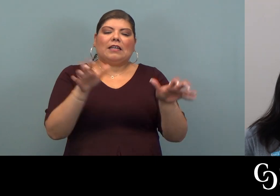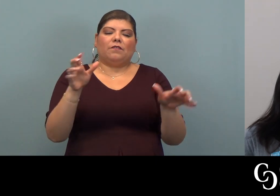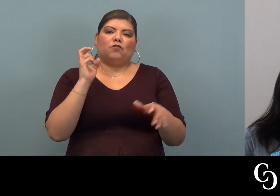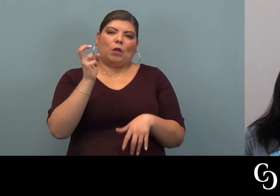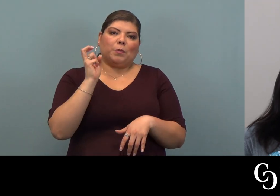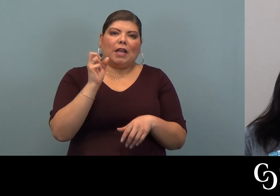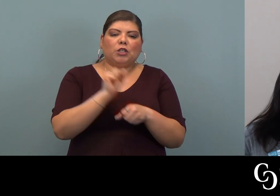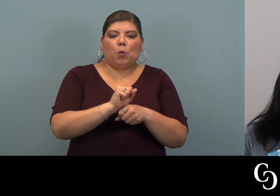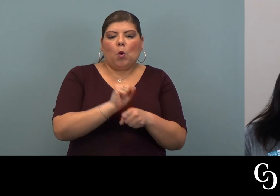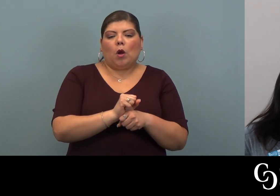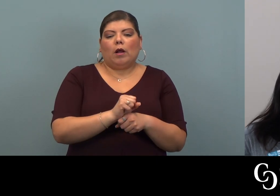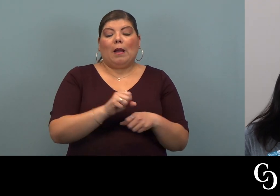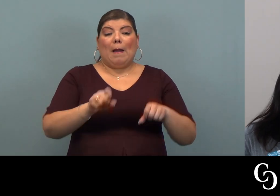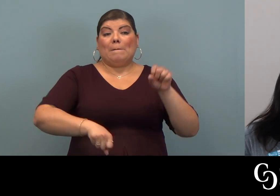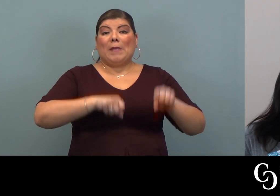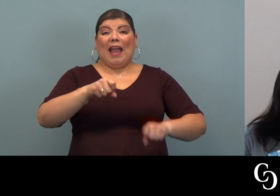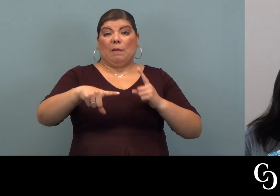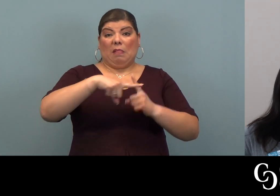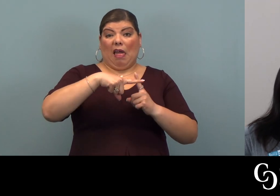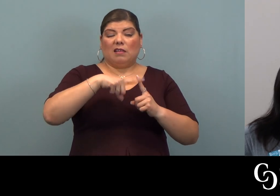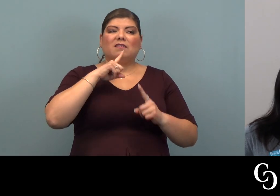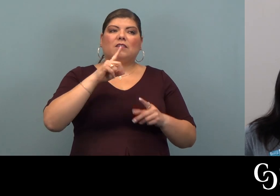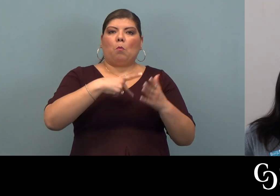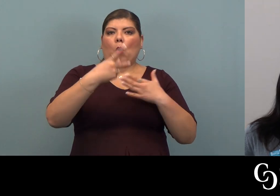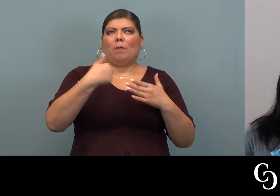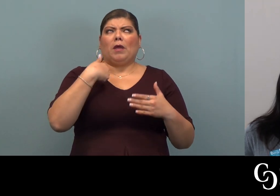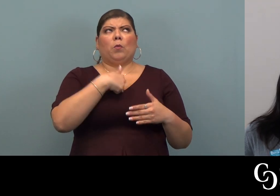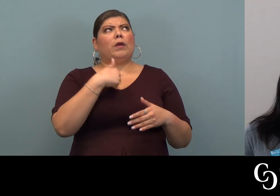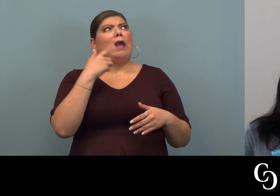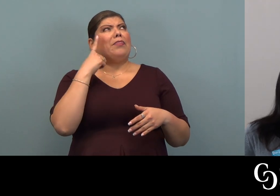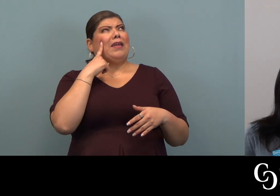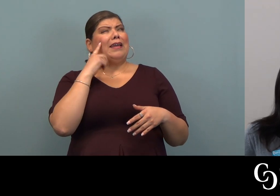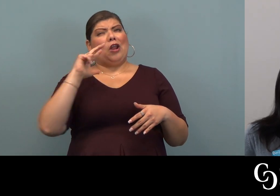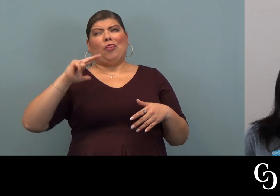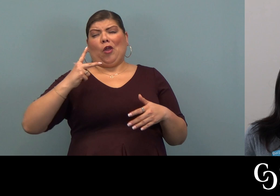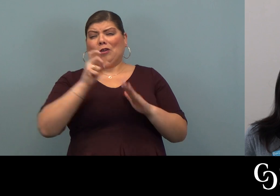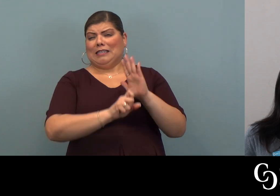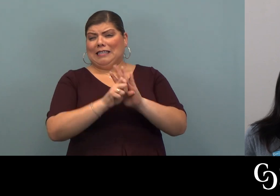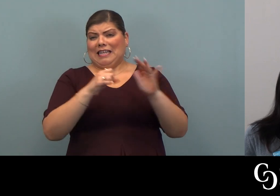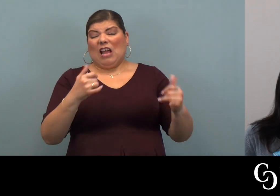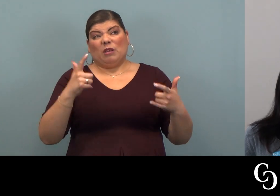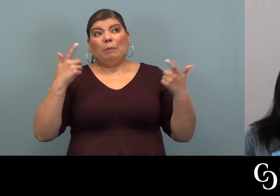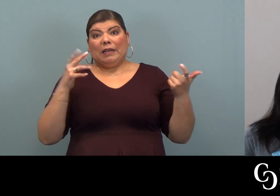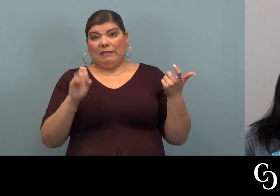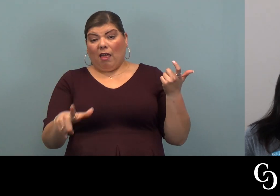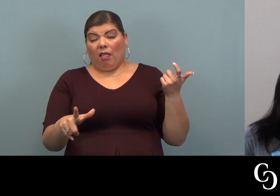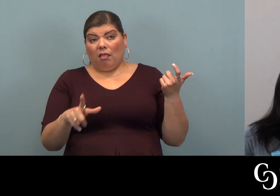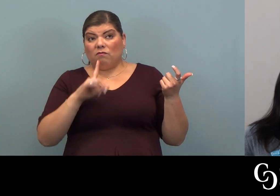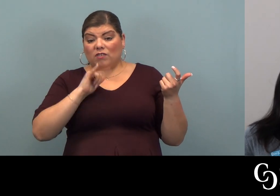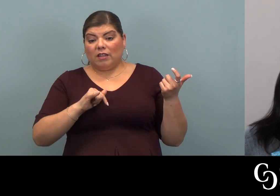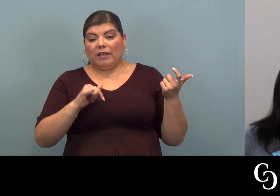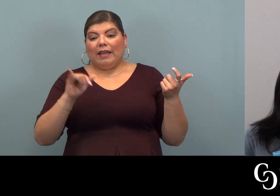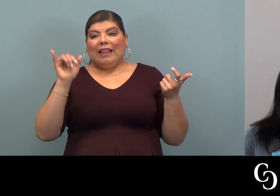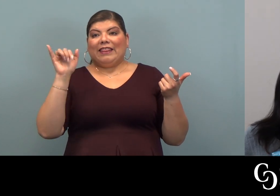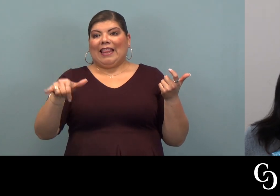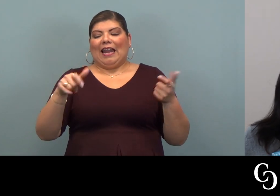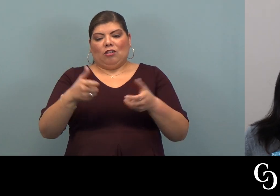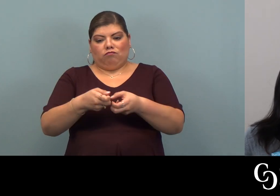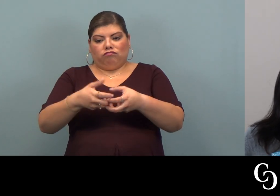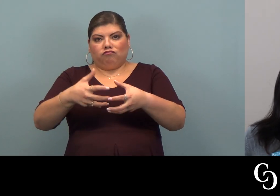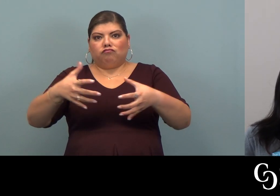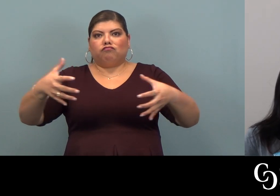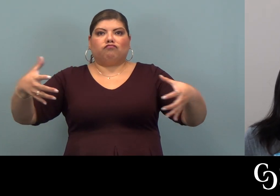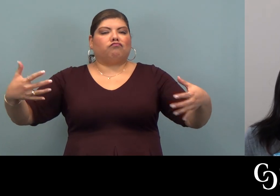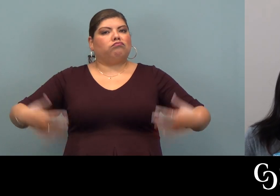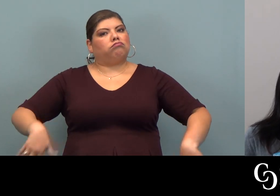transportation work. Bike Plus is a program that we have, I think we're in our third season now. It's a big deal. That cohort has